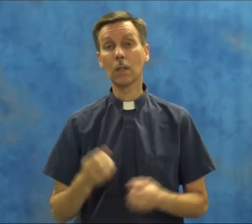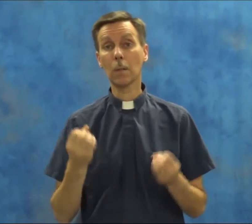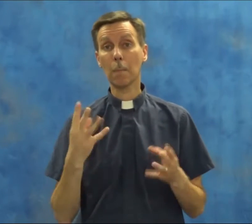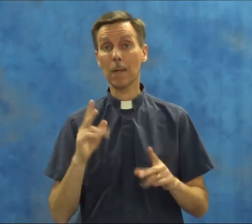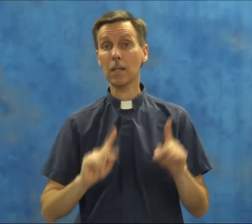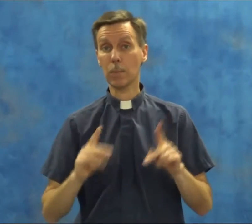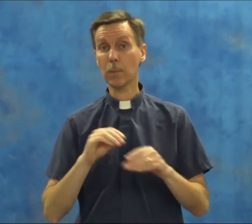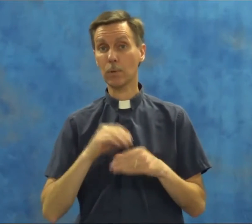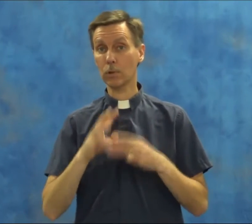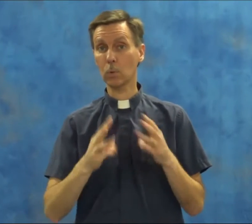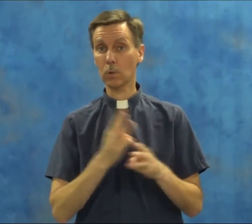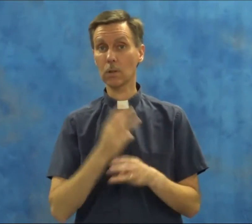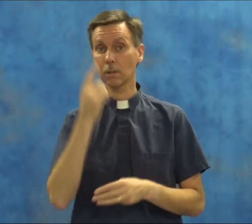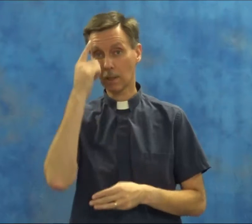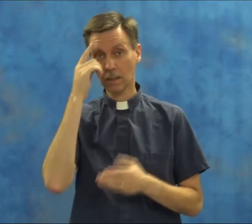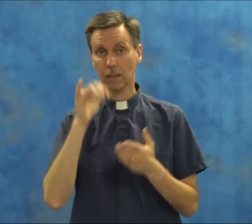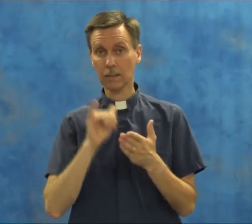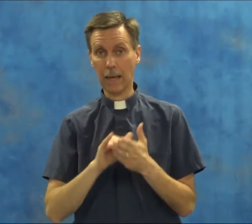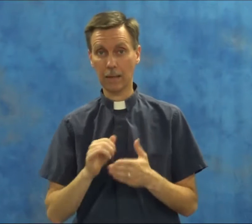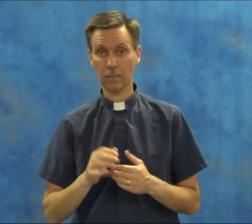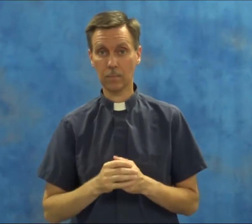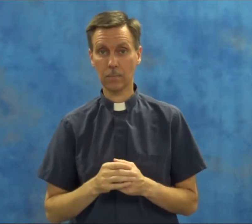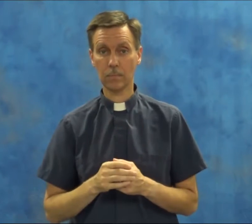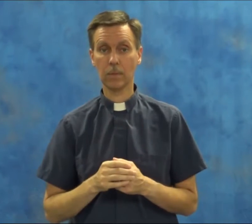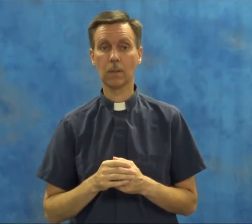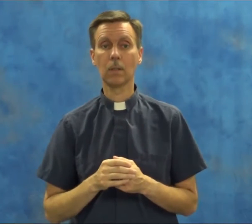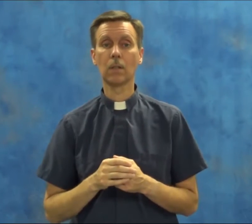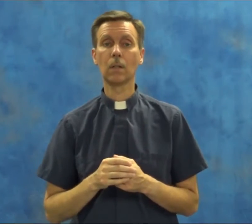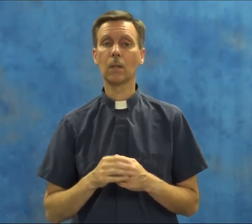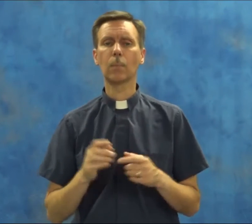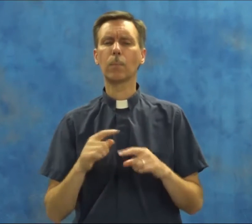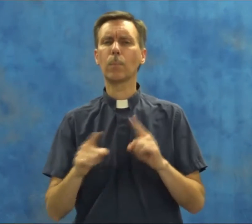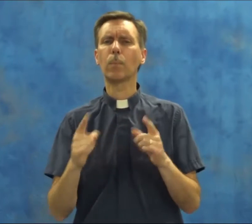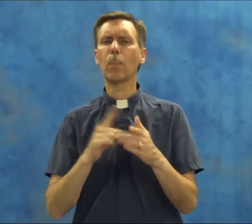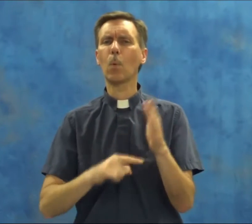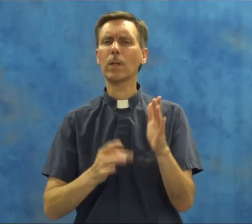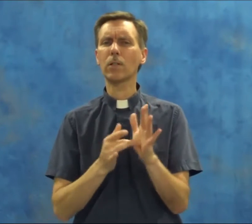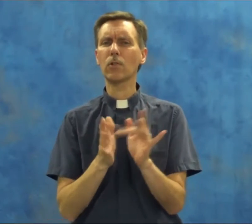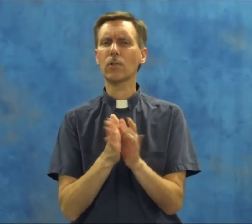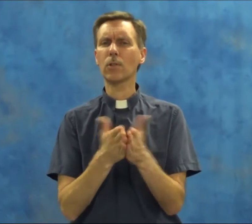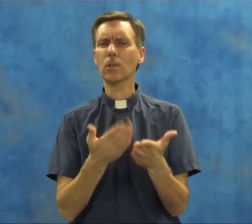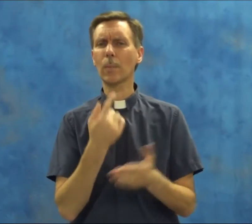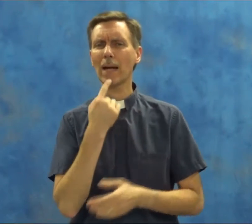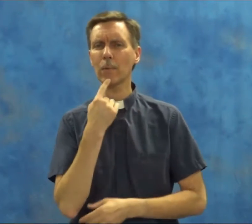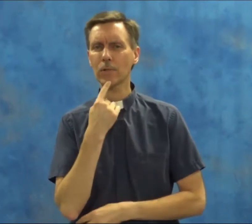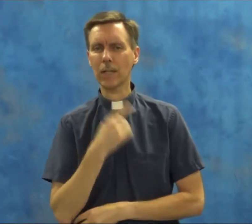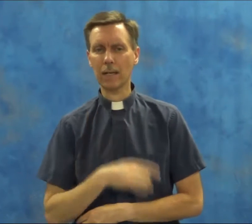Many people in the world think that. But what does the Bible say?